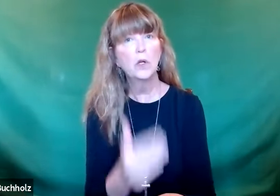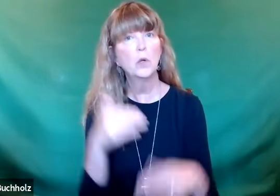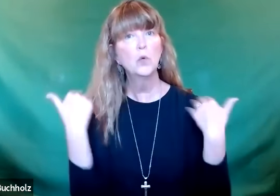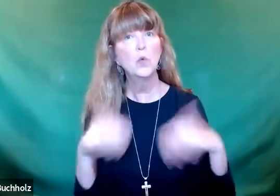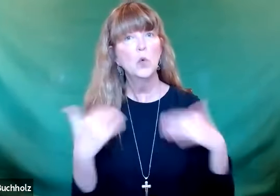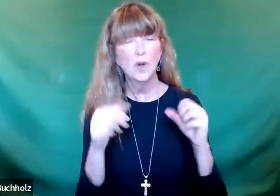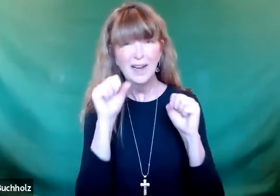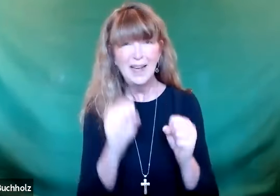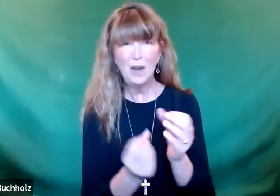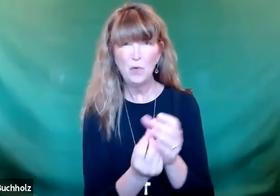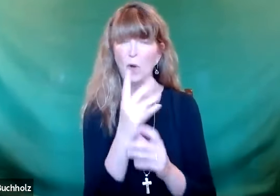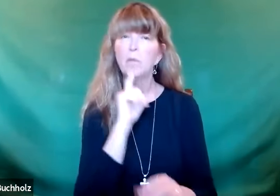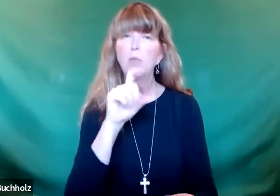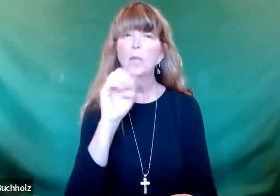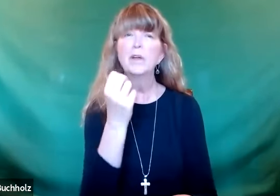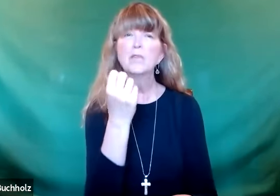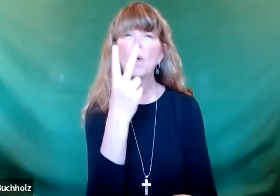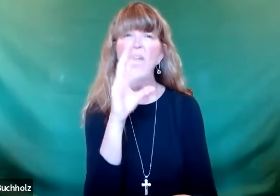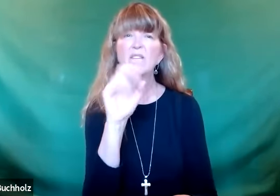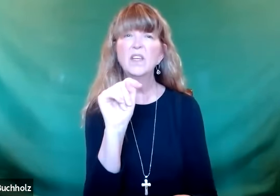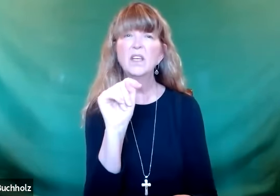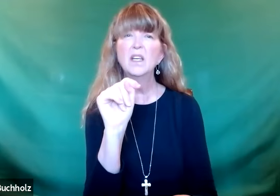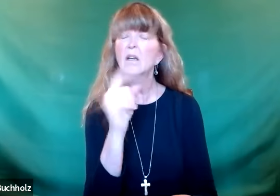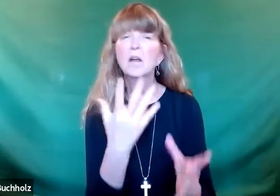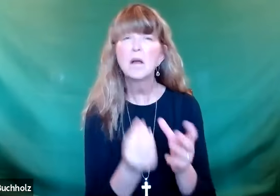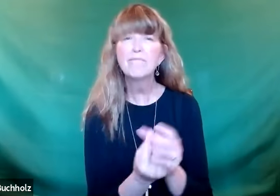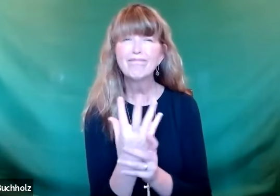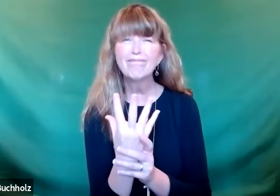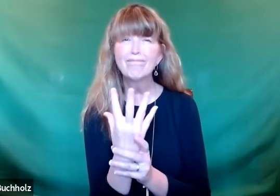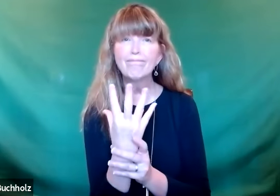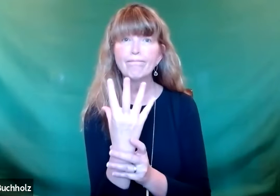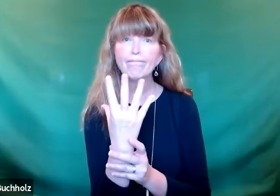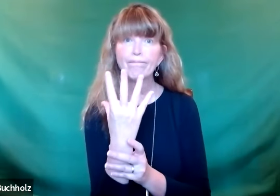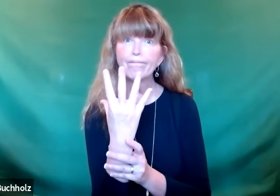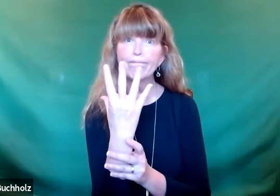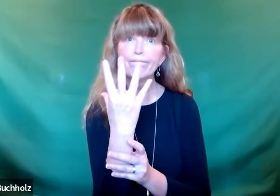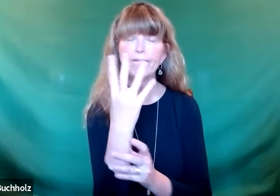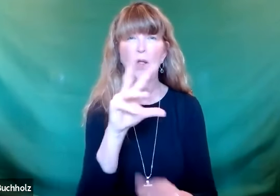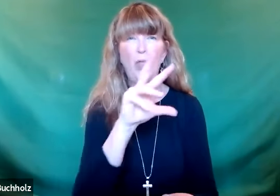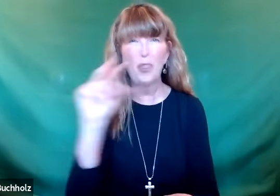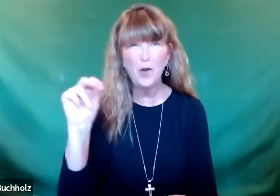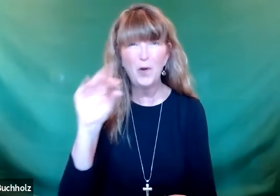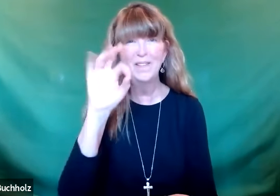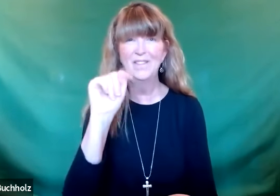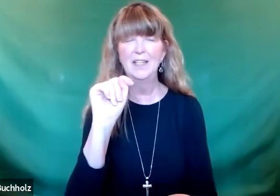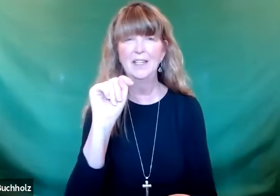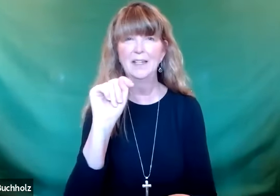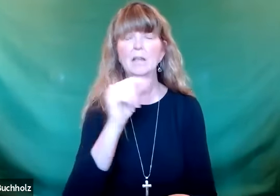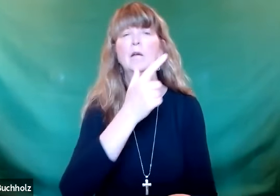it's good that if we take care of our soil, then they can grow even more than anticipated. Average